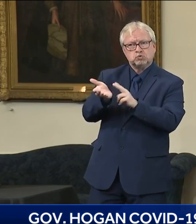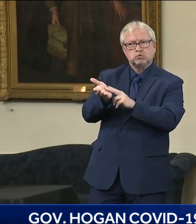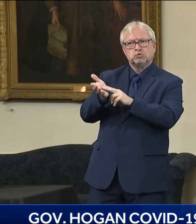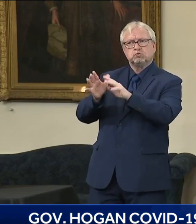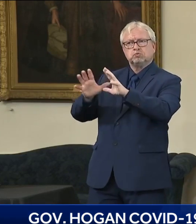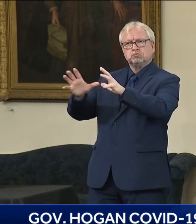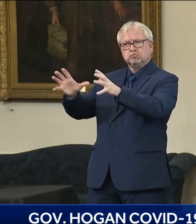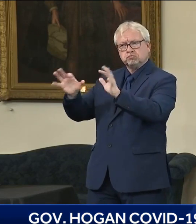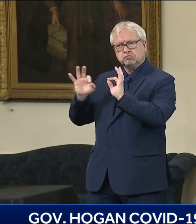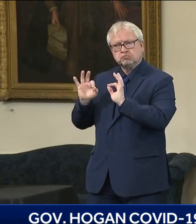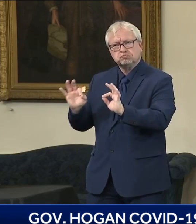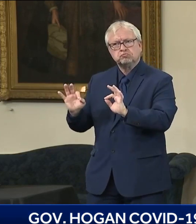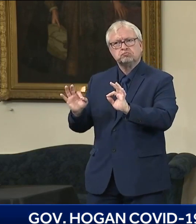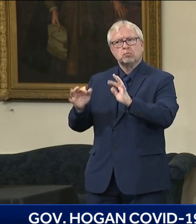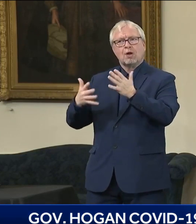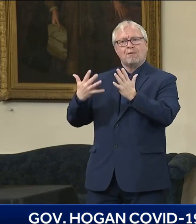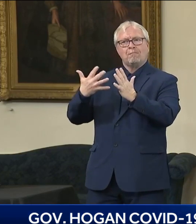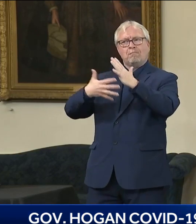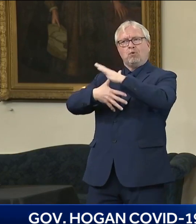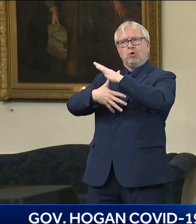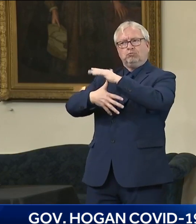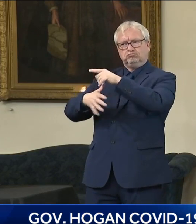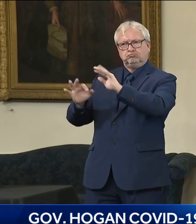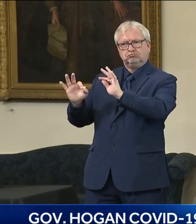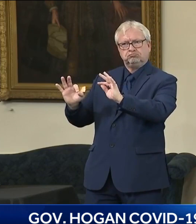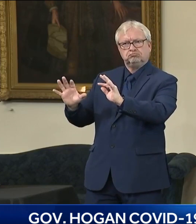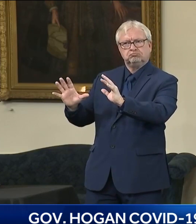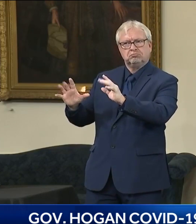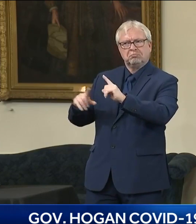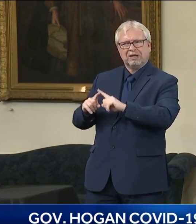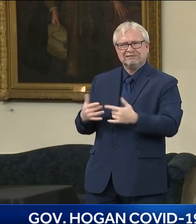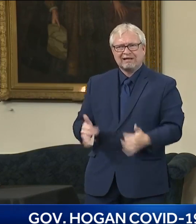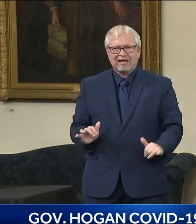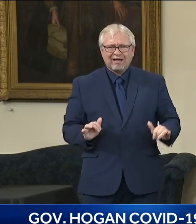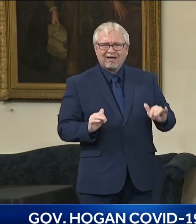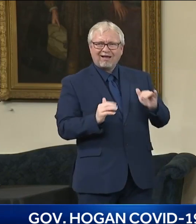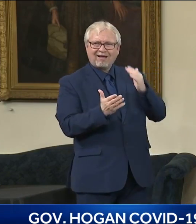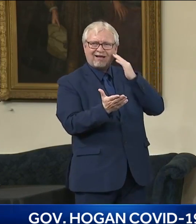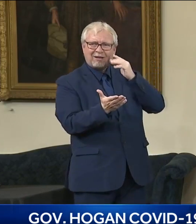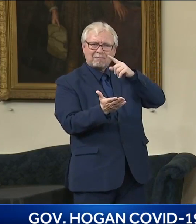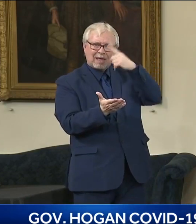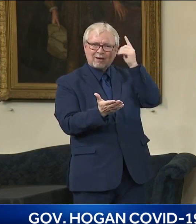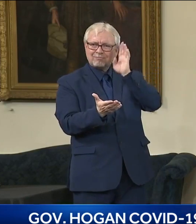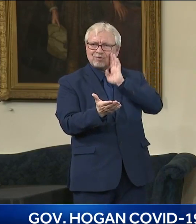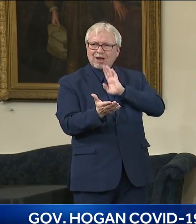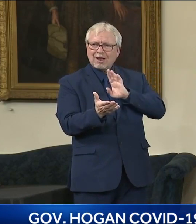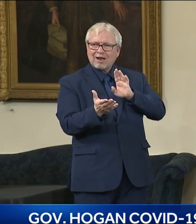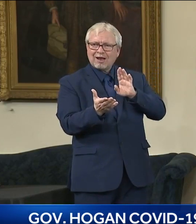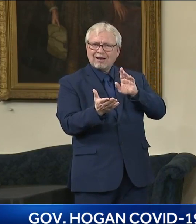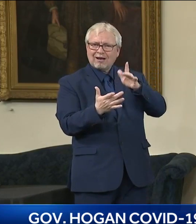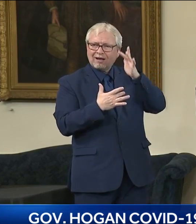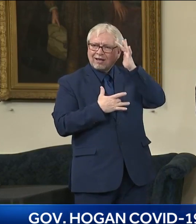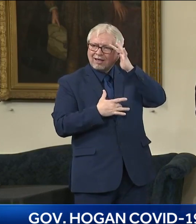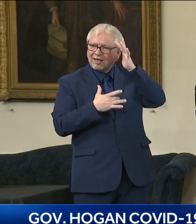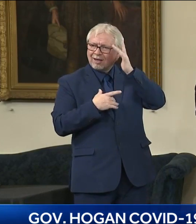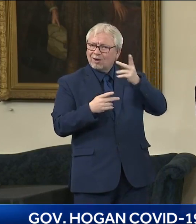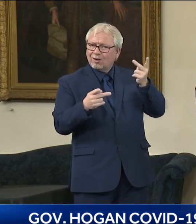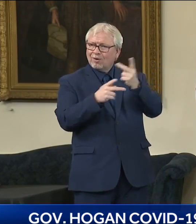in particular were disproportionately infected, sick and dying. Why is it only now that